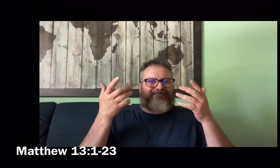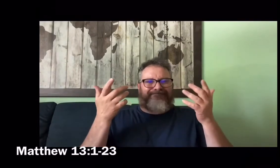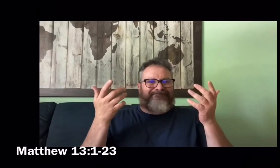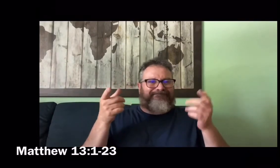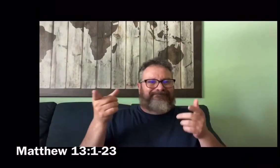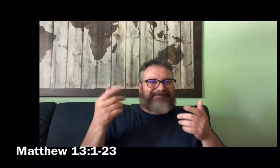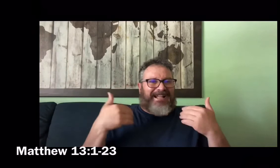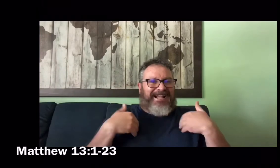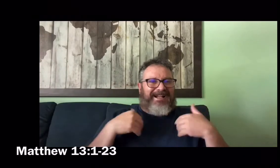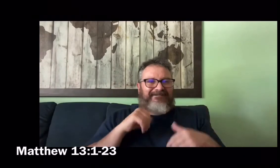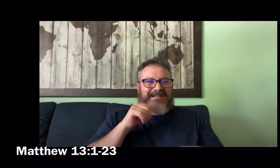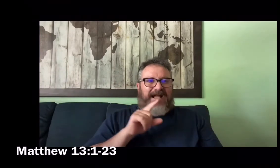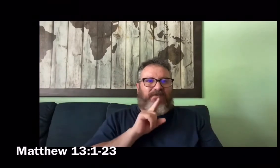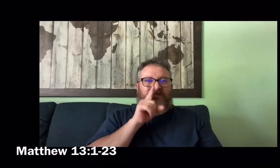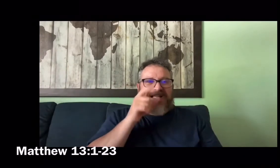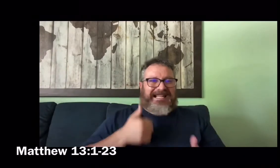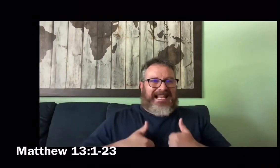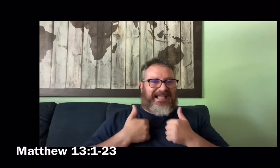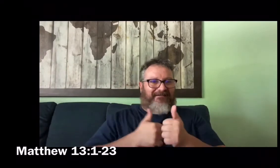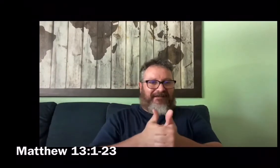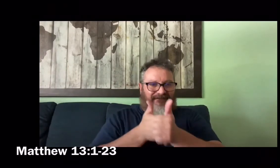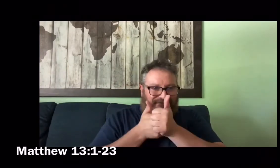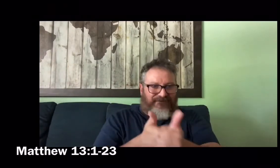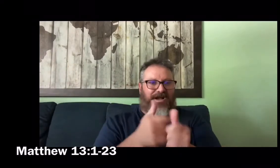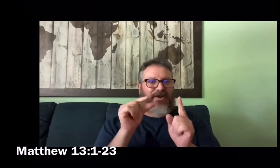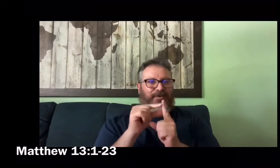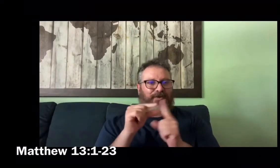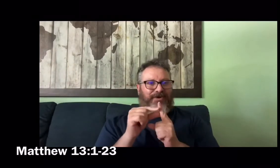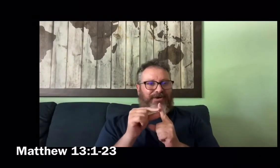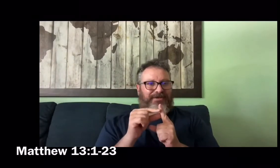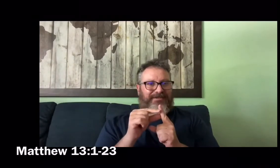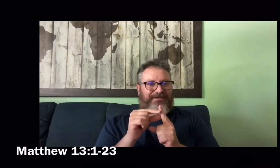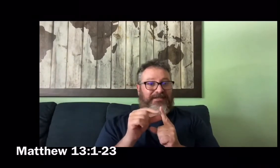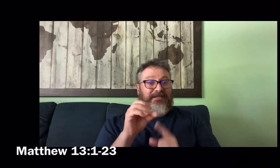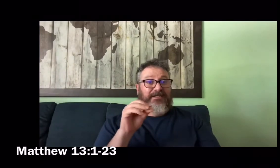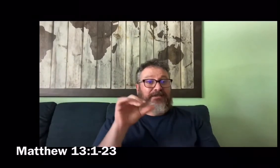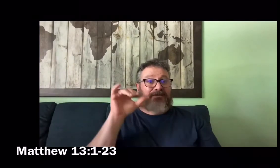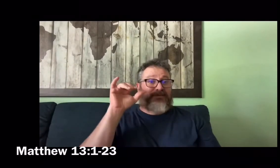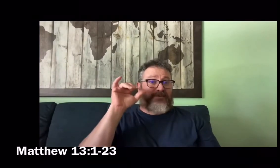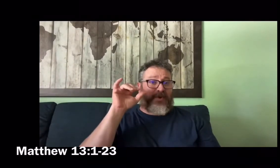but he has no root and only lasts for a time.